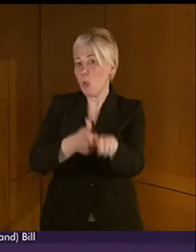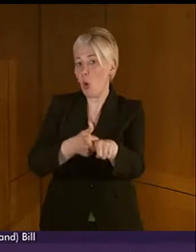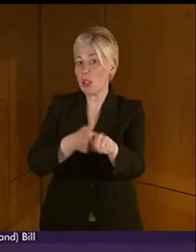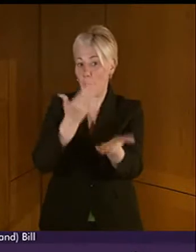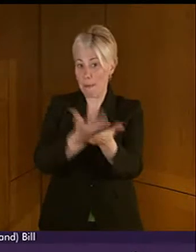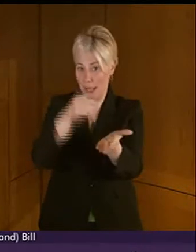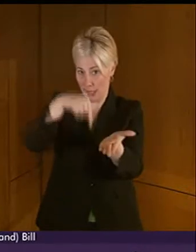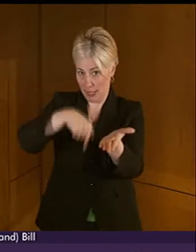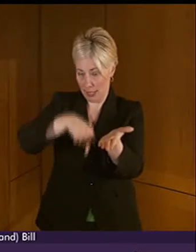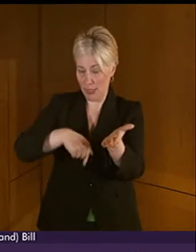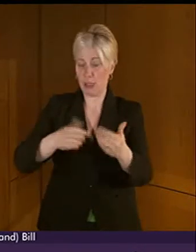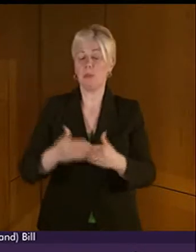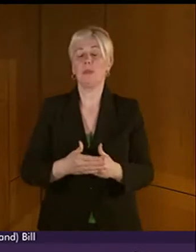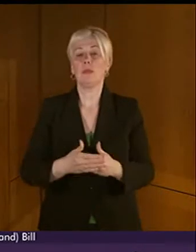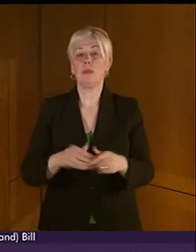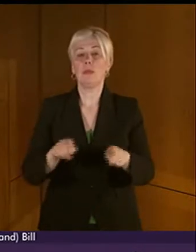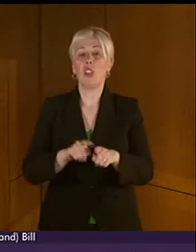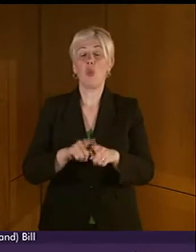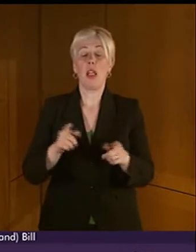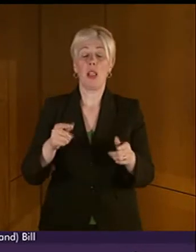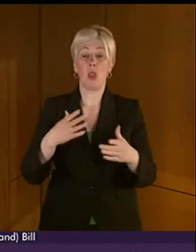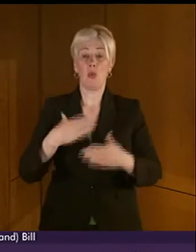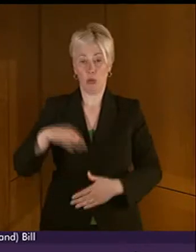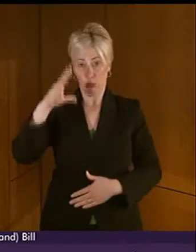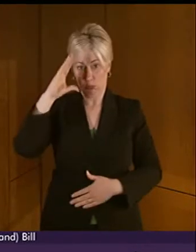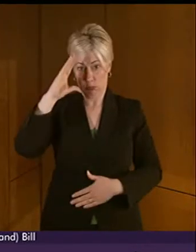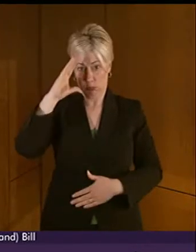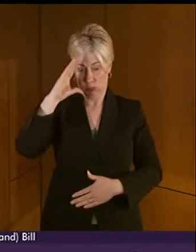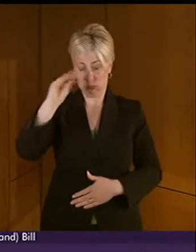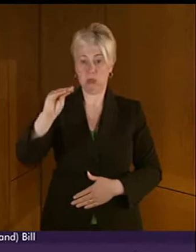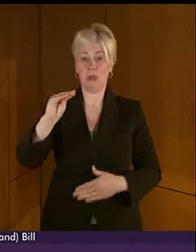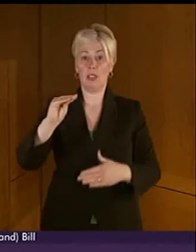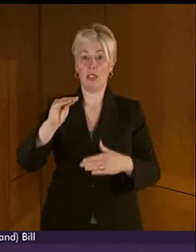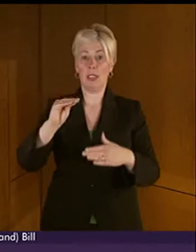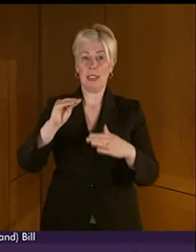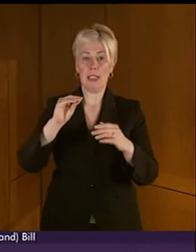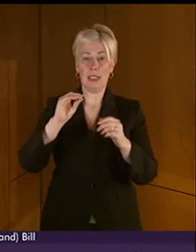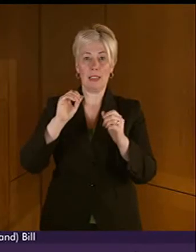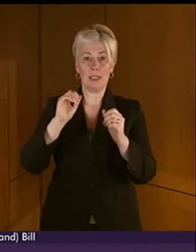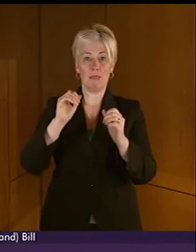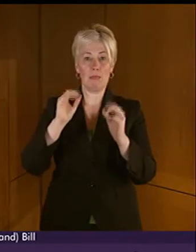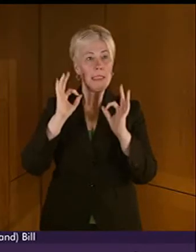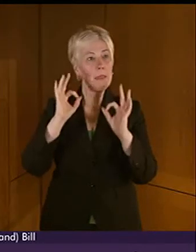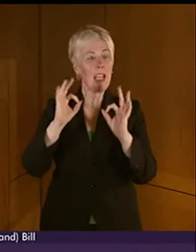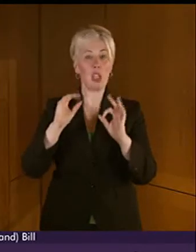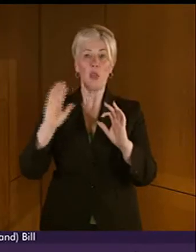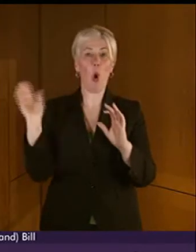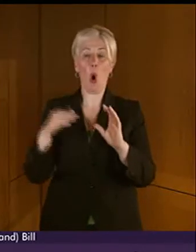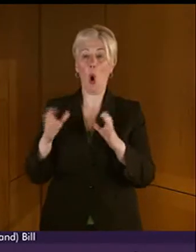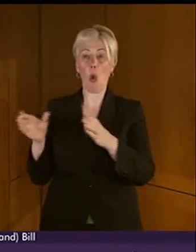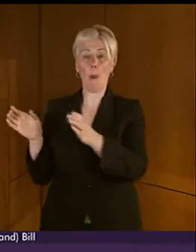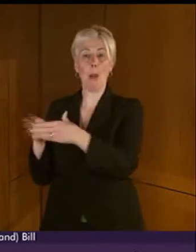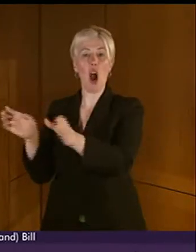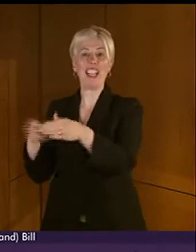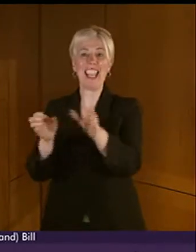stage. Can I also say that there is something quite special about every party in this Parliament actually agreeing on